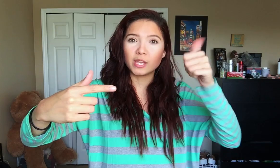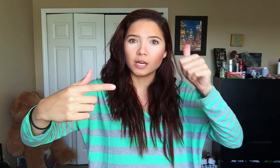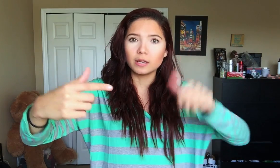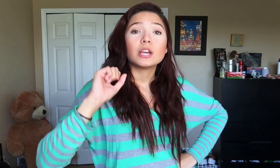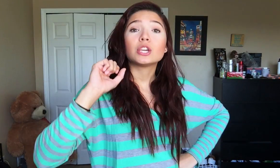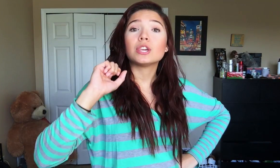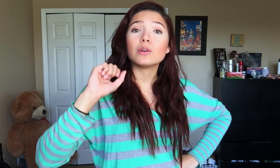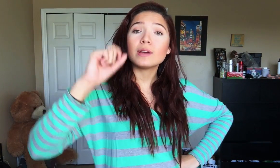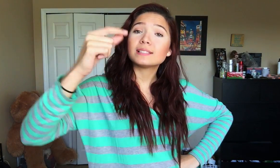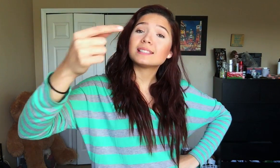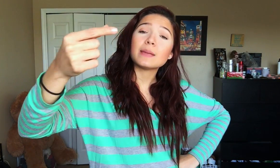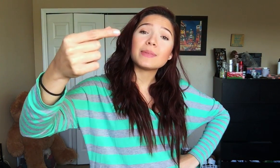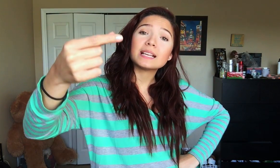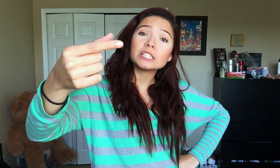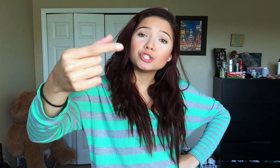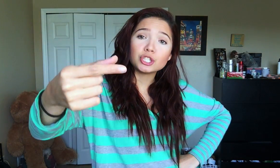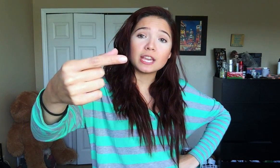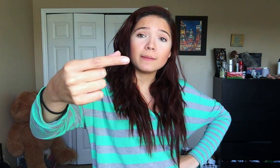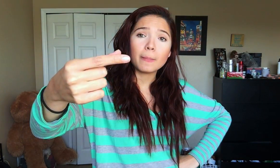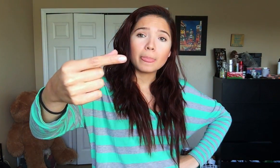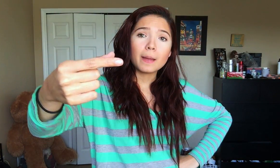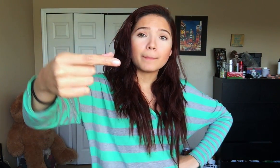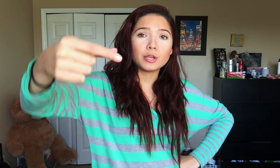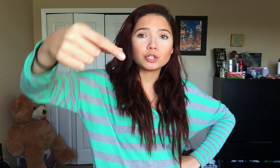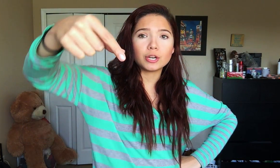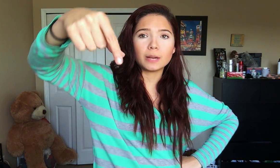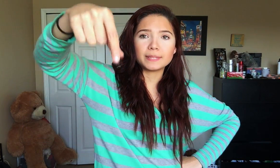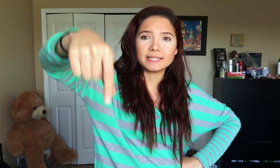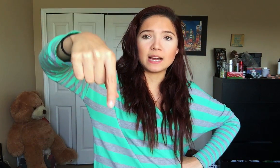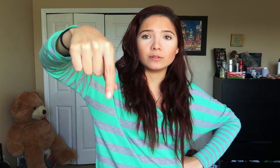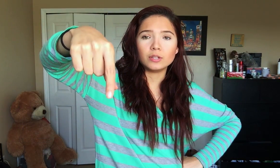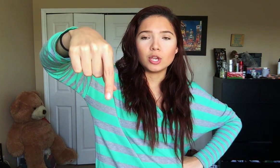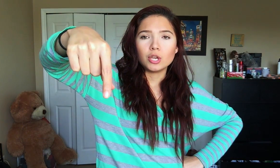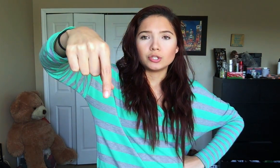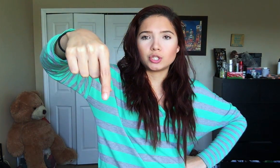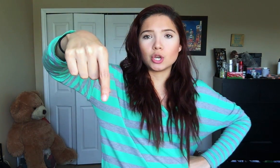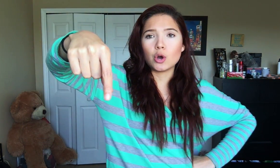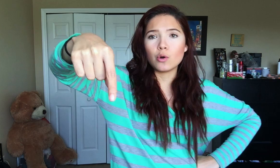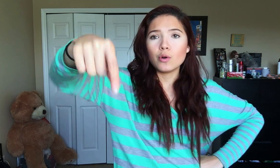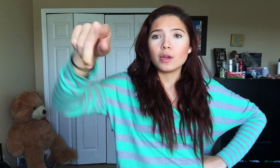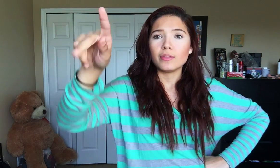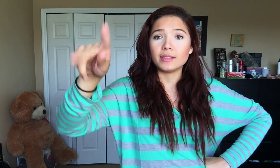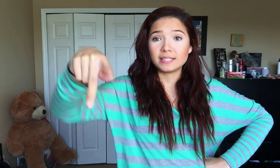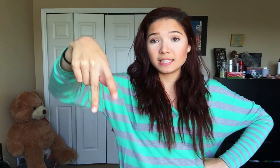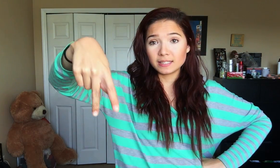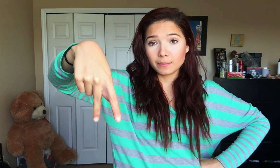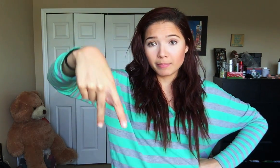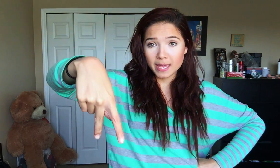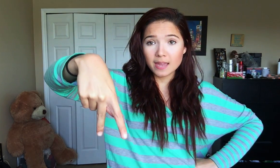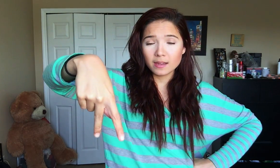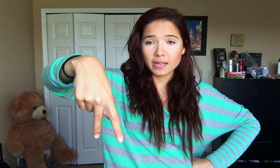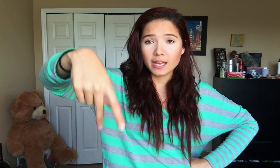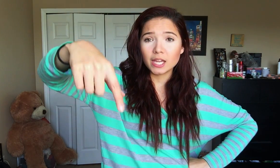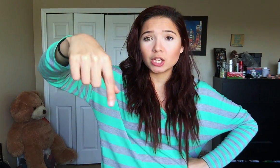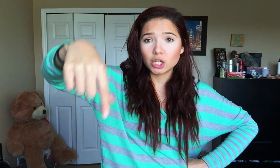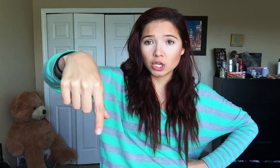be good Q is the same thing as a G but you turn it upside down so this is P Q